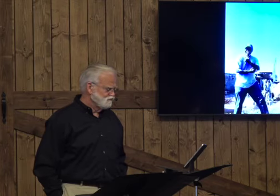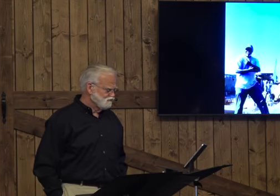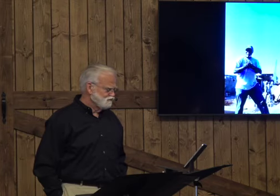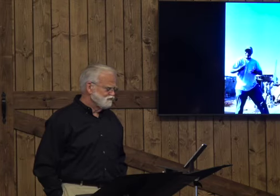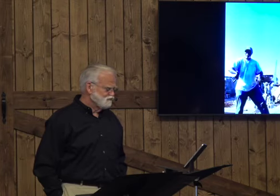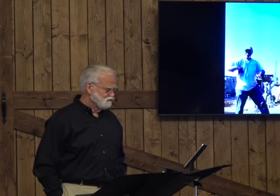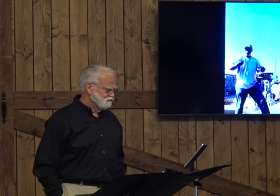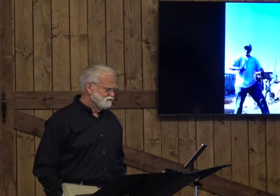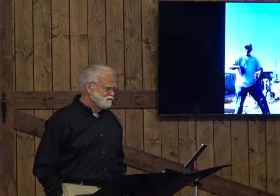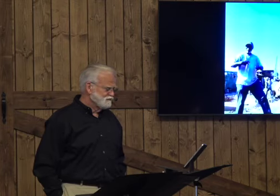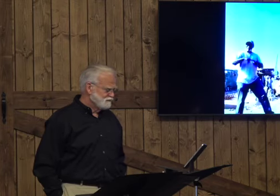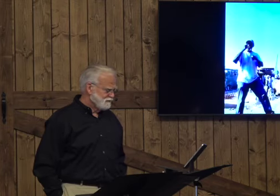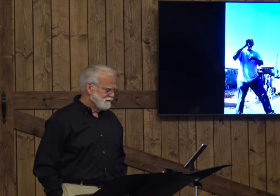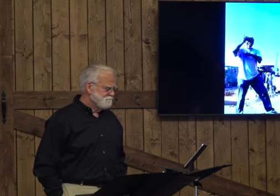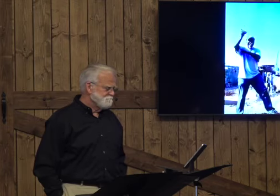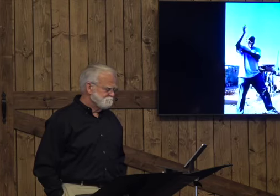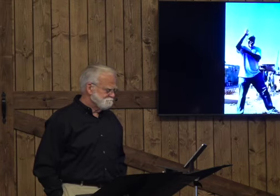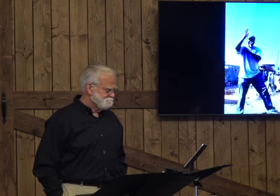As you can see, it's a very good project.